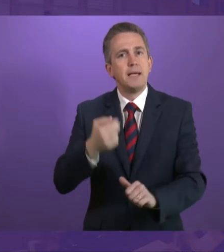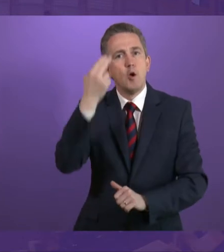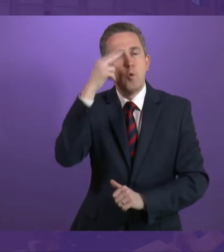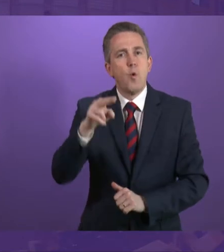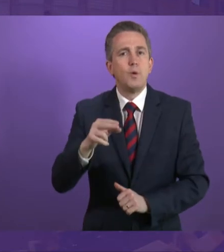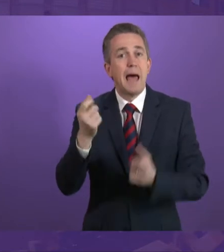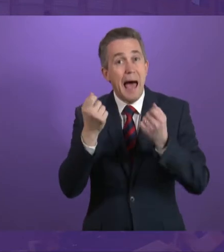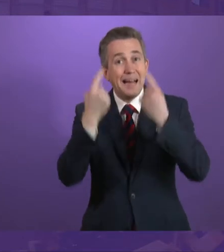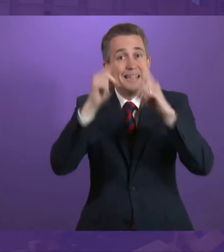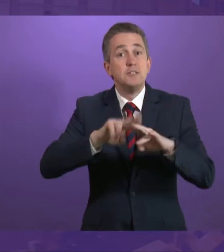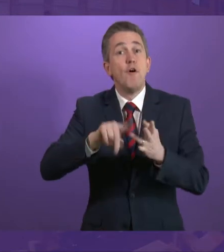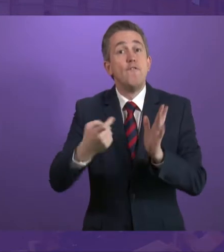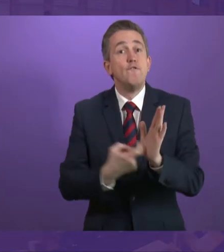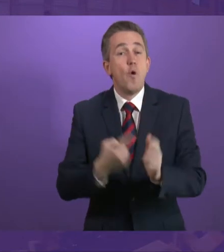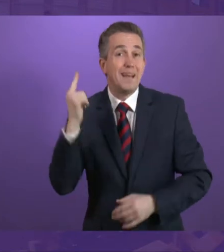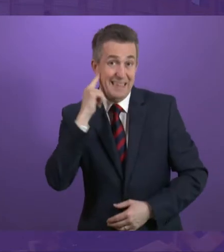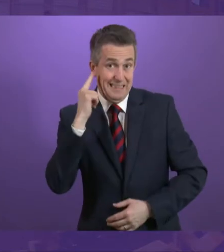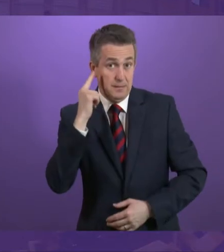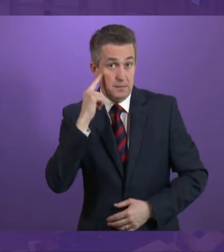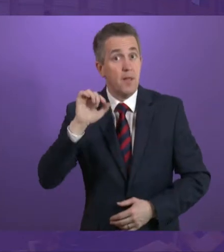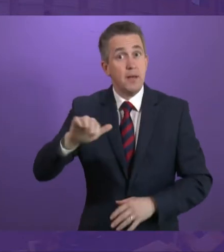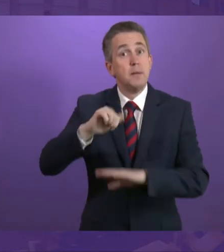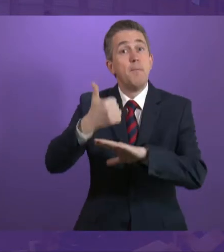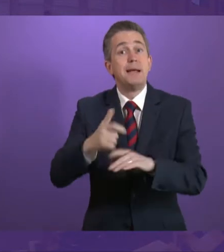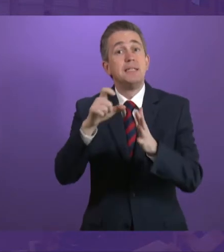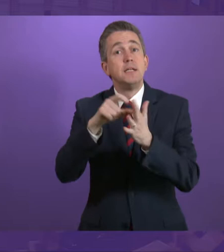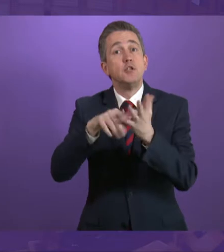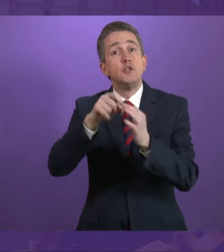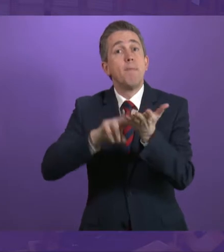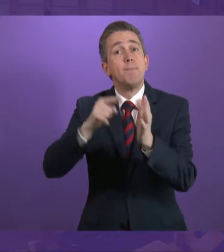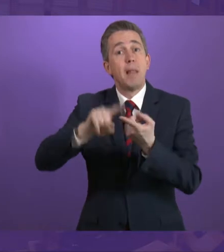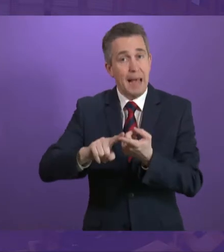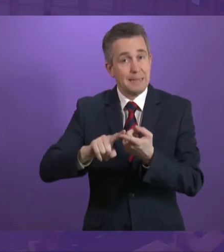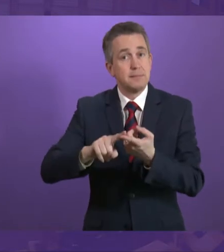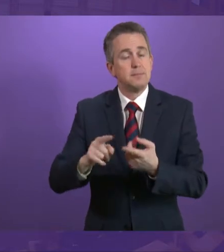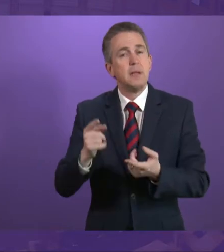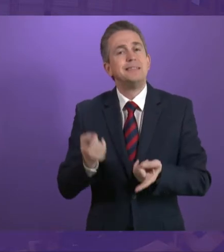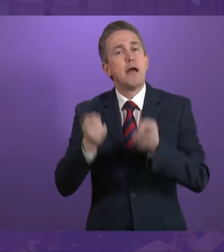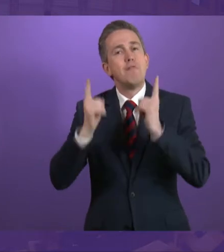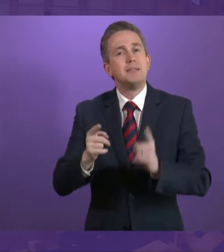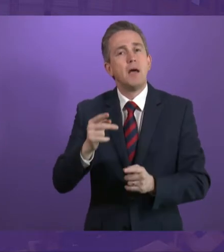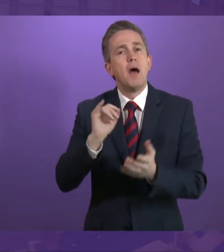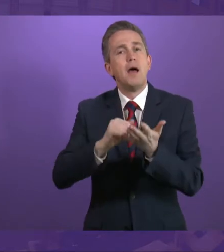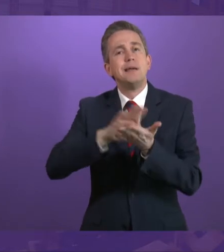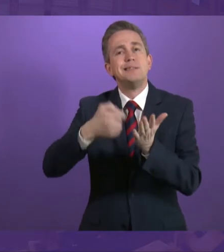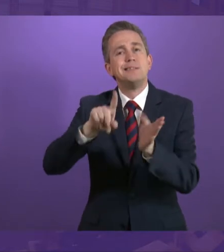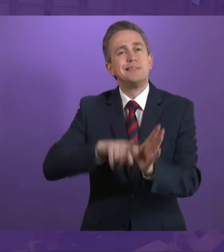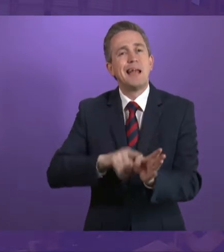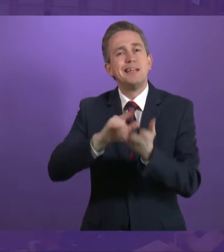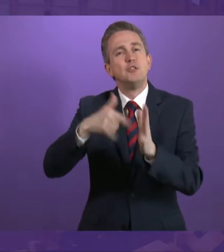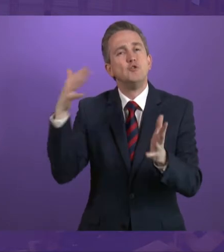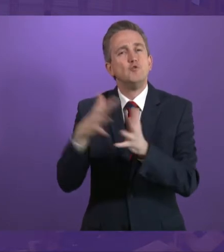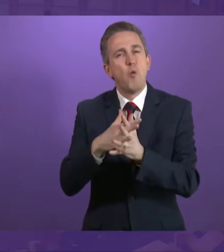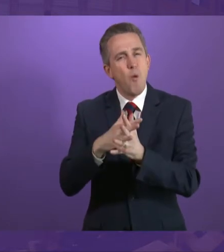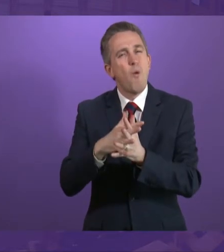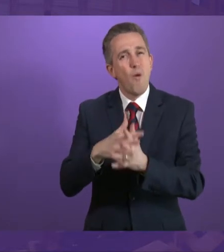Ideas for Ears, which is based in my region in Dunblane. Headed up by Director Sally Shaw, who is in the gallery today, the company